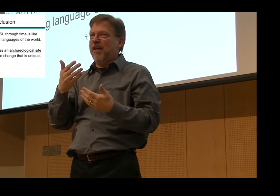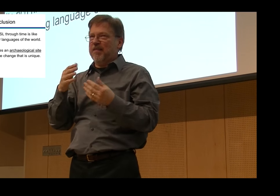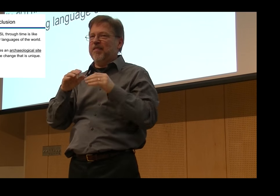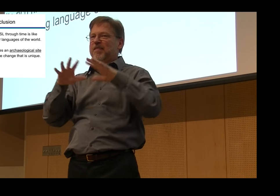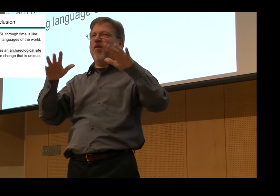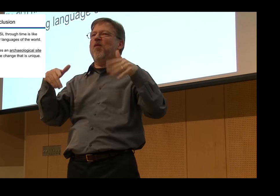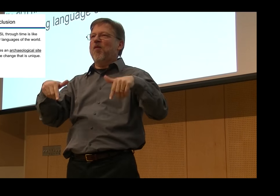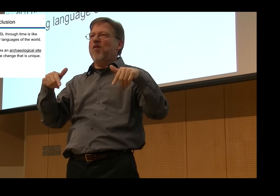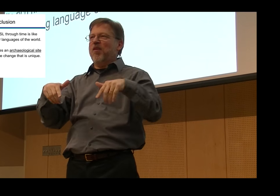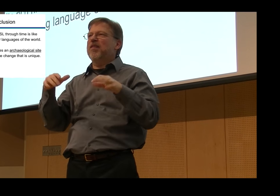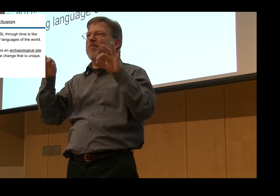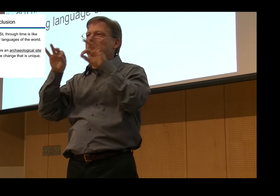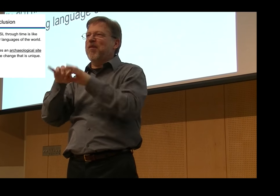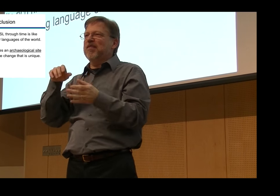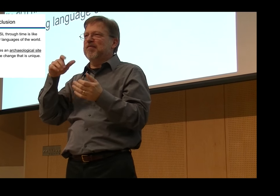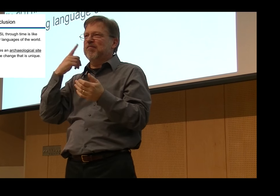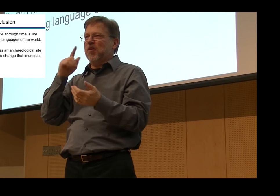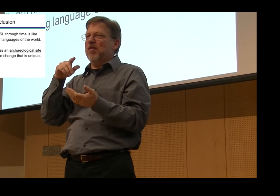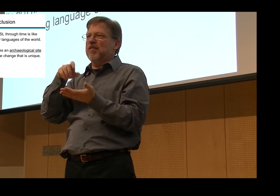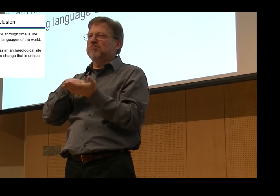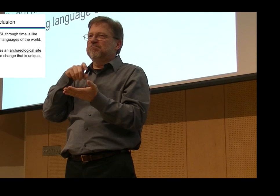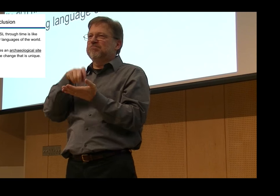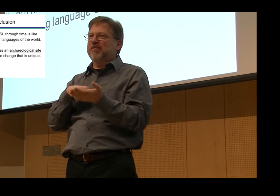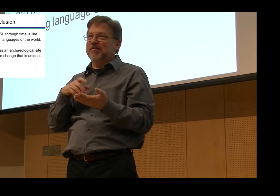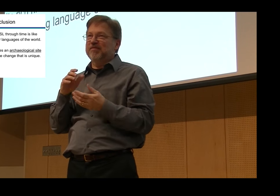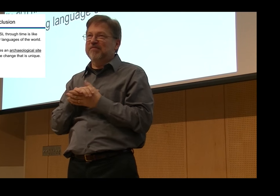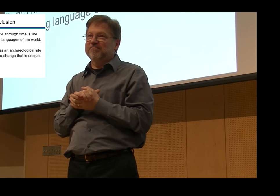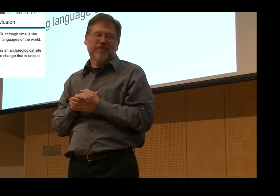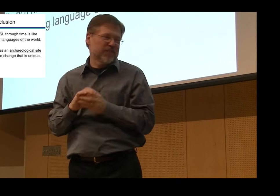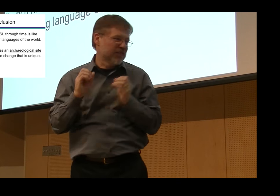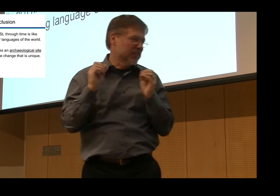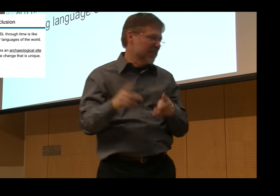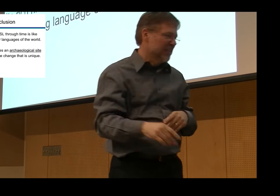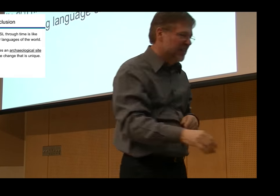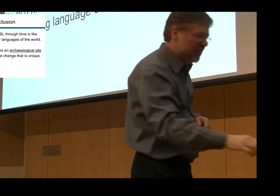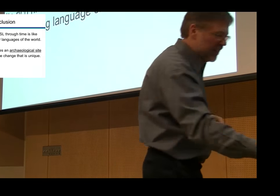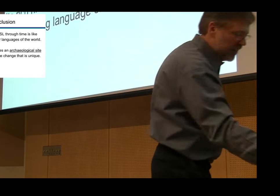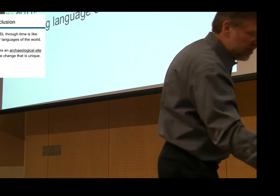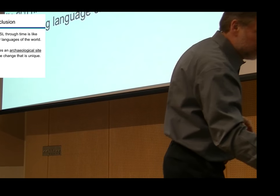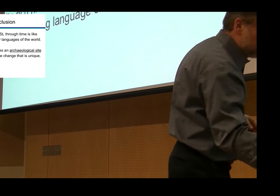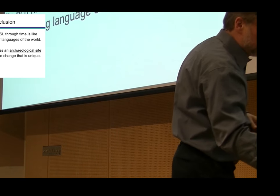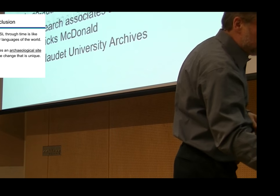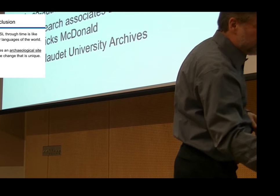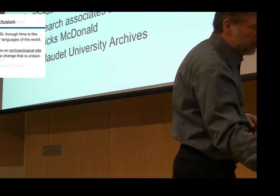Hopefully now you understand that this history opens up and enlightens the dark period